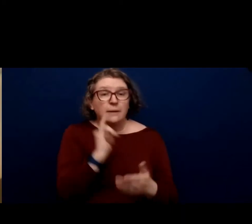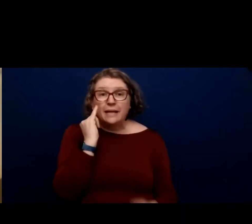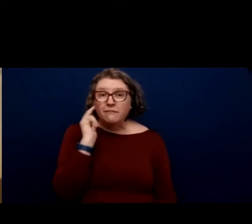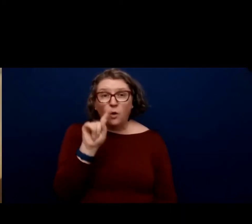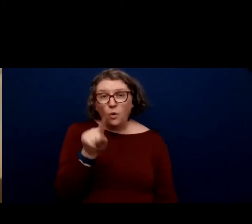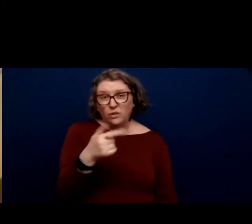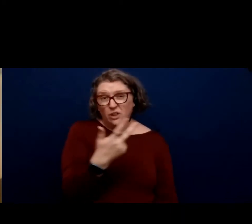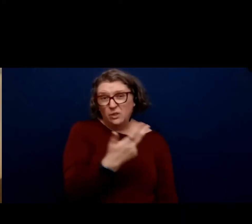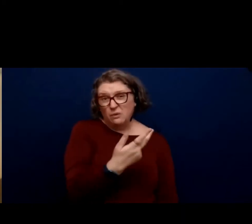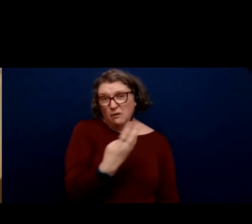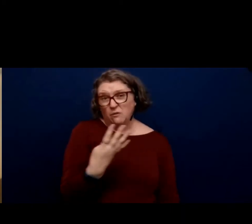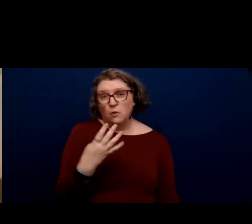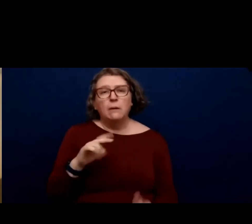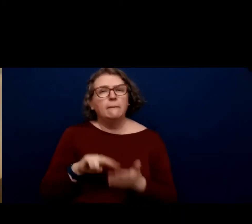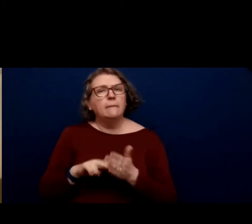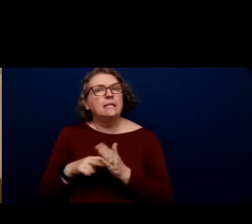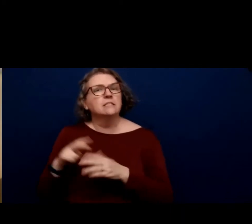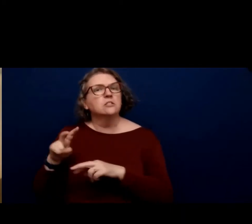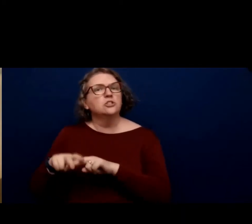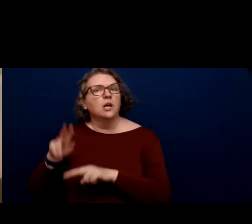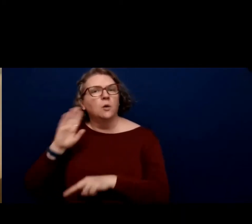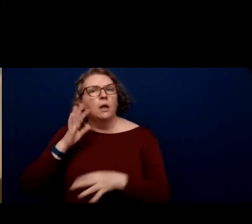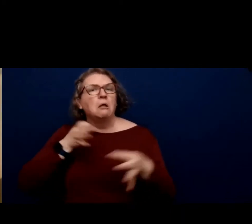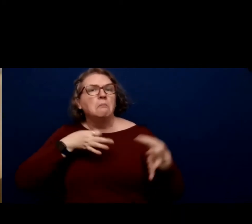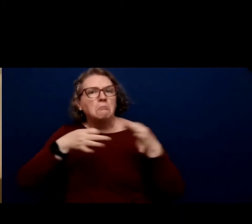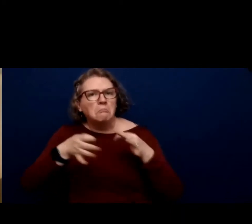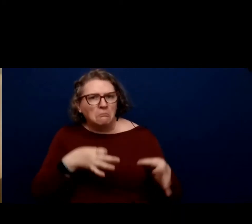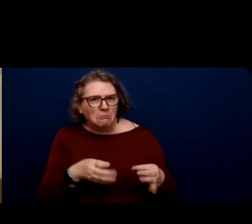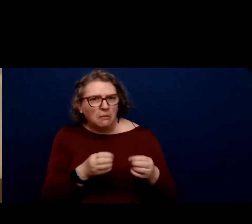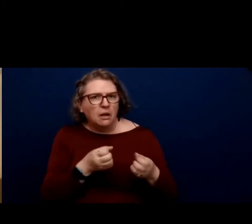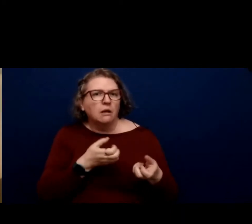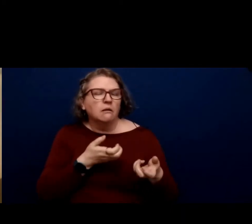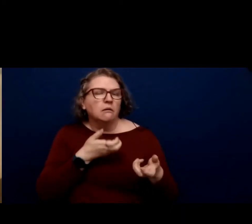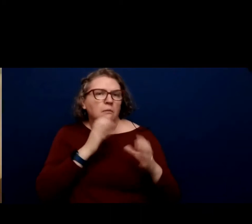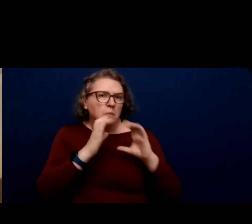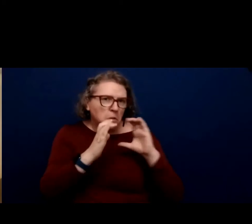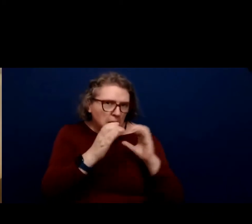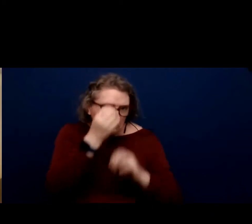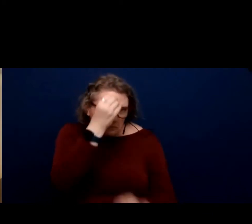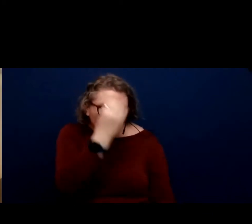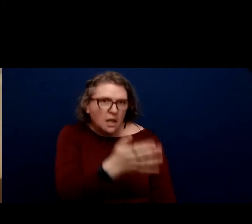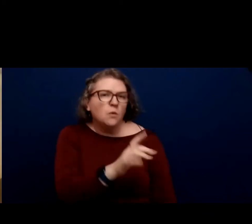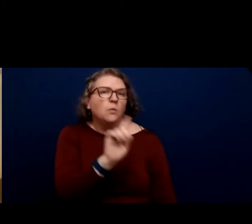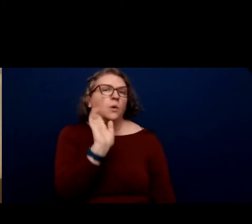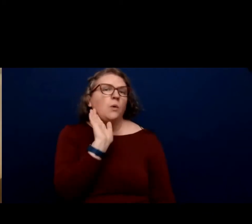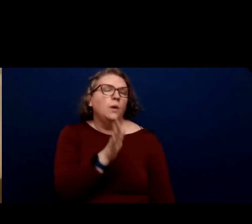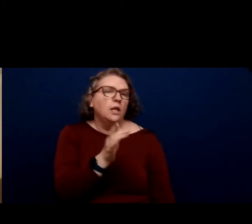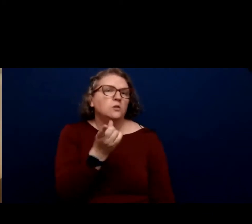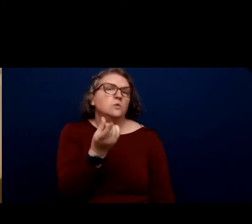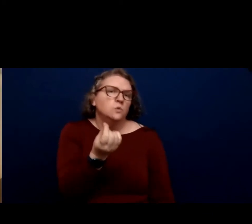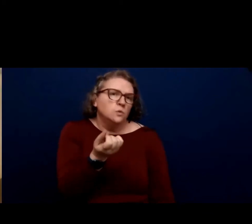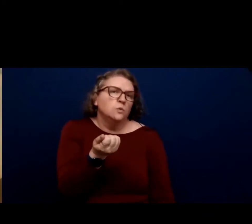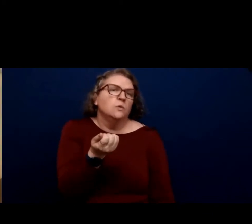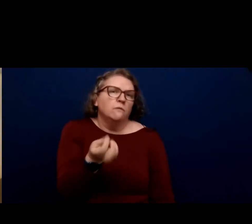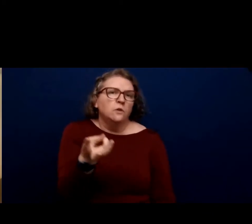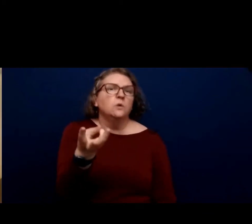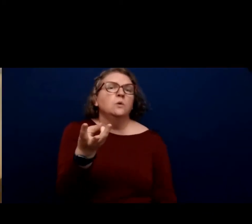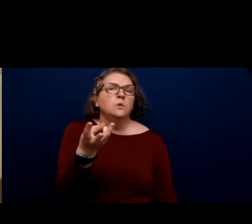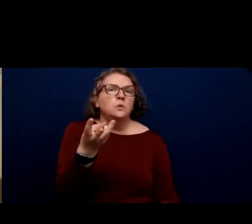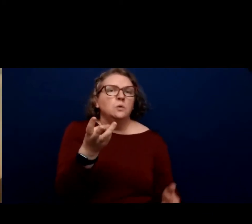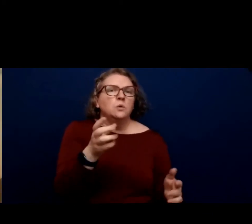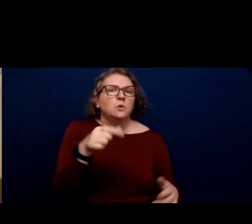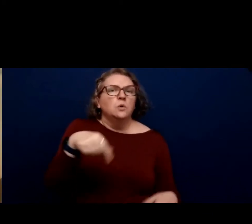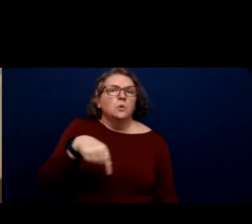may be that the chair will communicate with you in advance and say, well, we'll entertain a few questions intermittently.